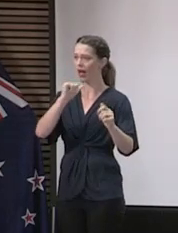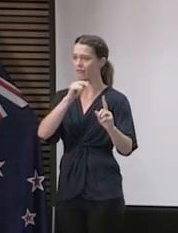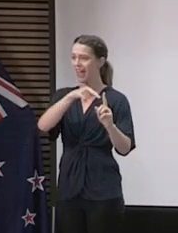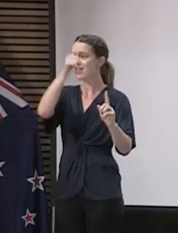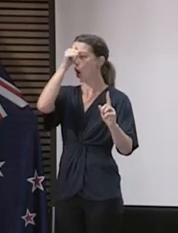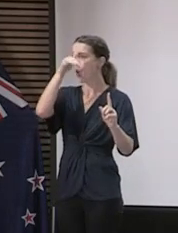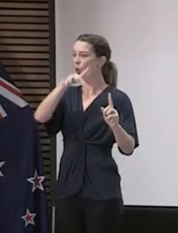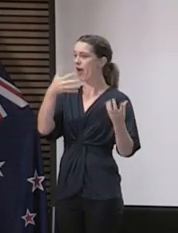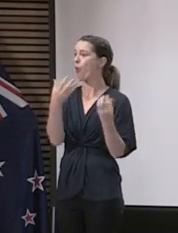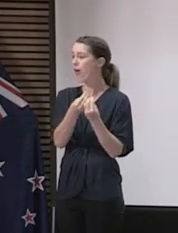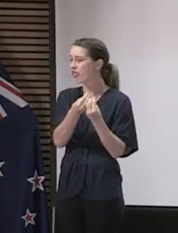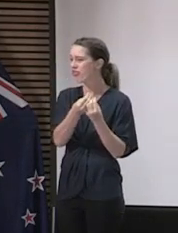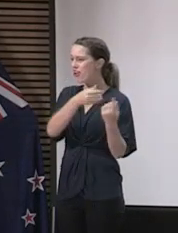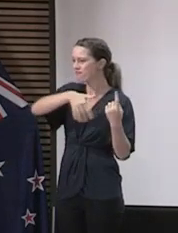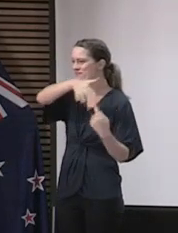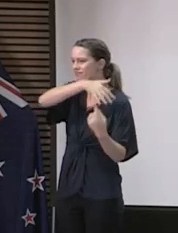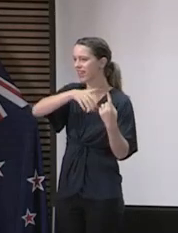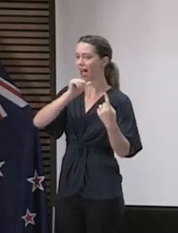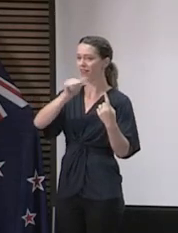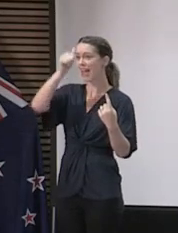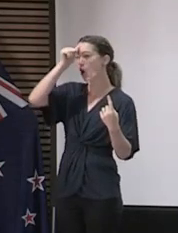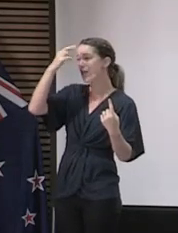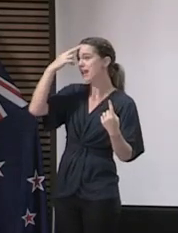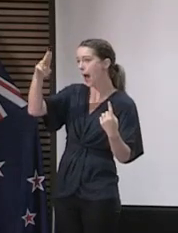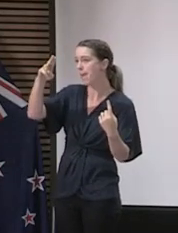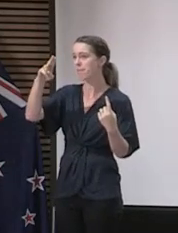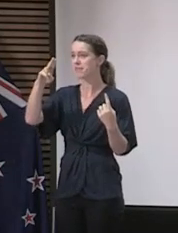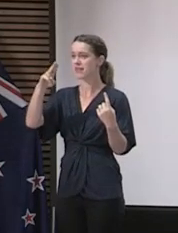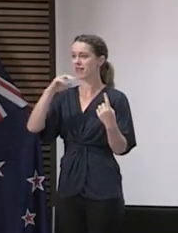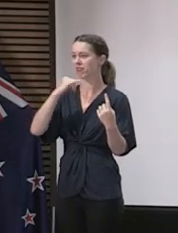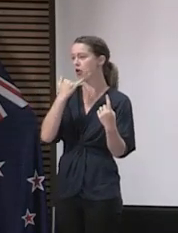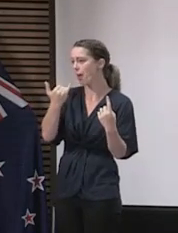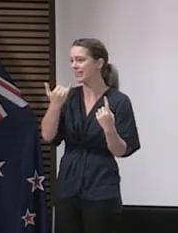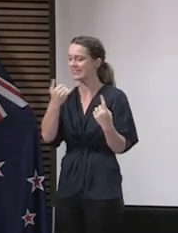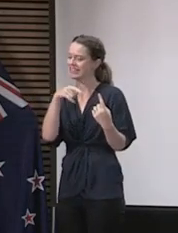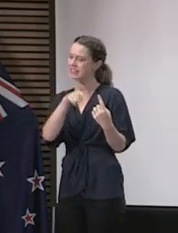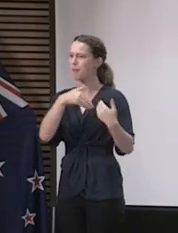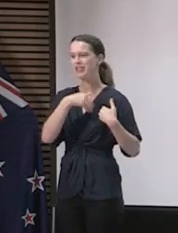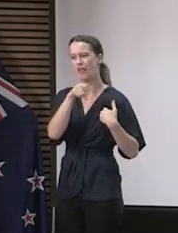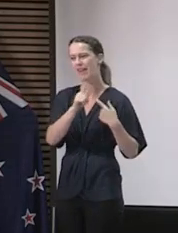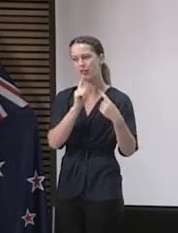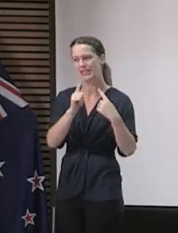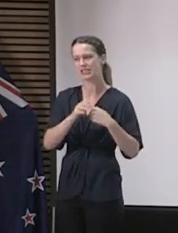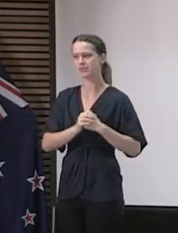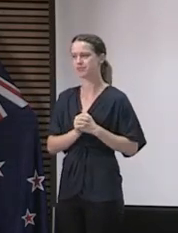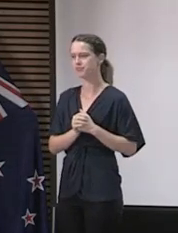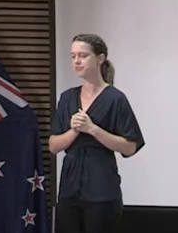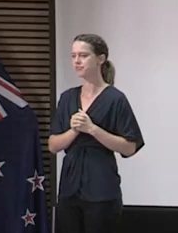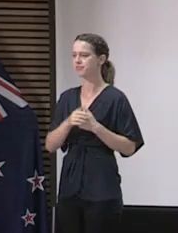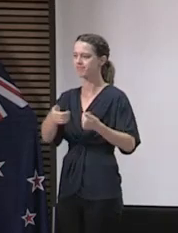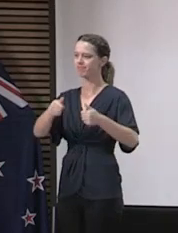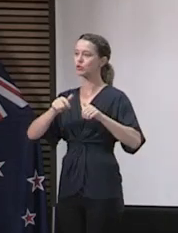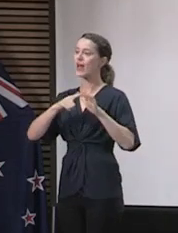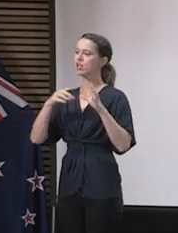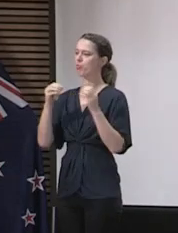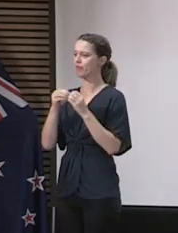knows who they were in contact with, knows their names, and we're then able to find them. I just want to follow that up, Prime Minister. So what